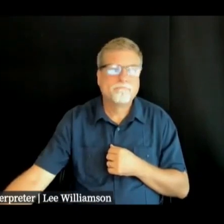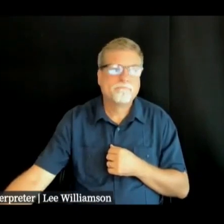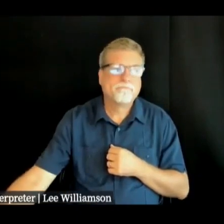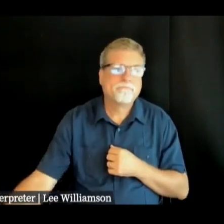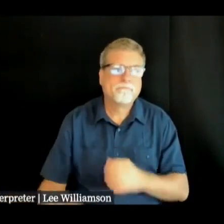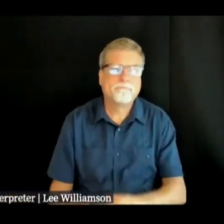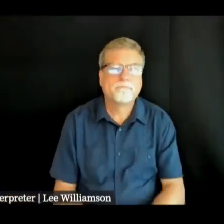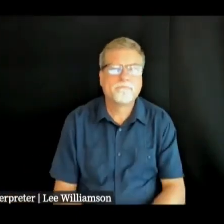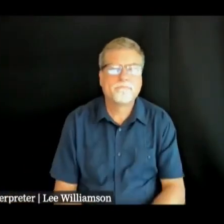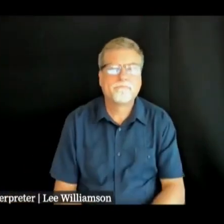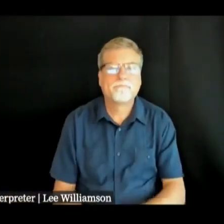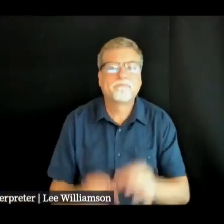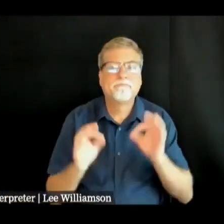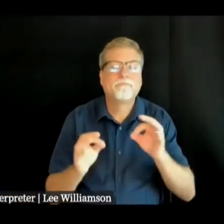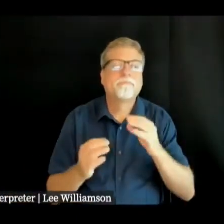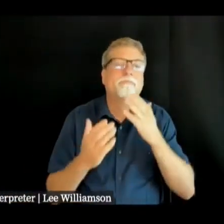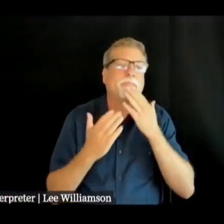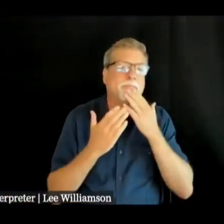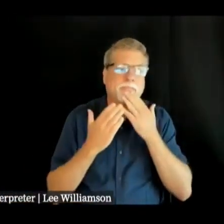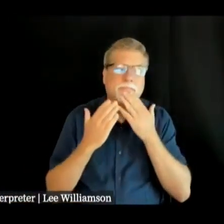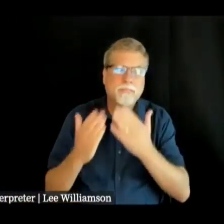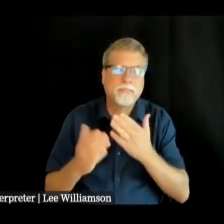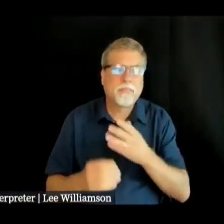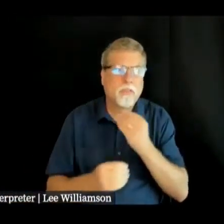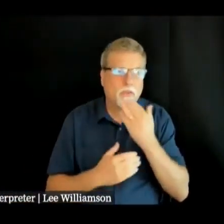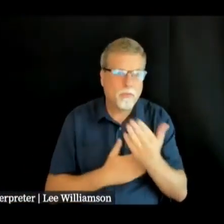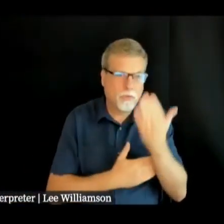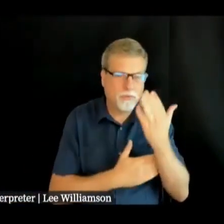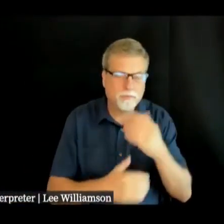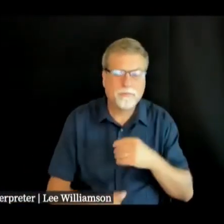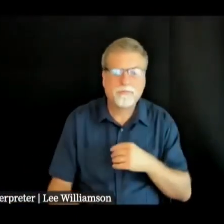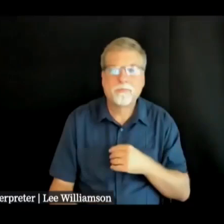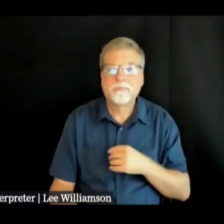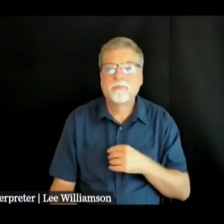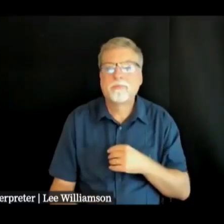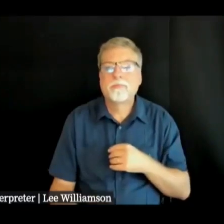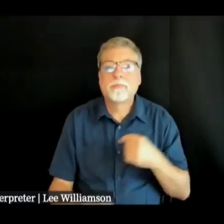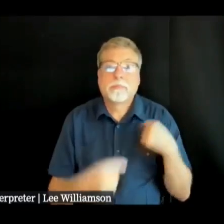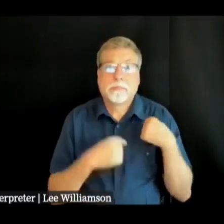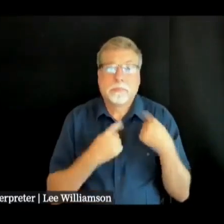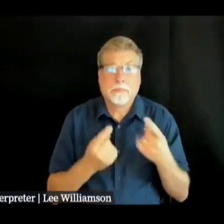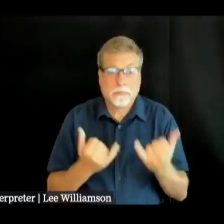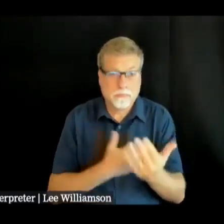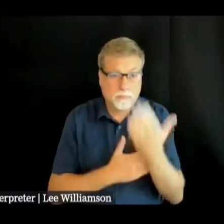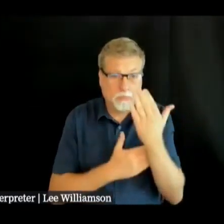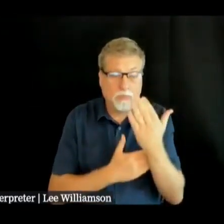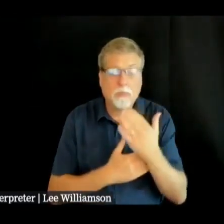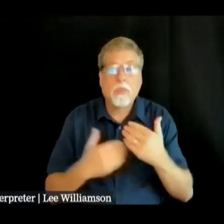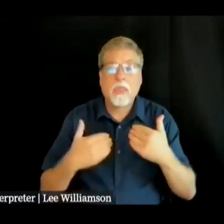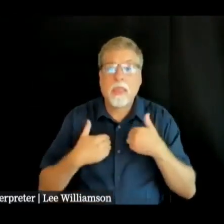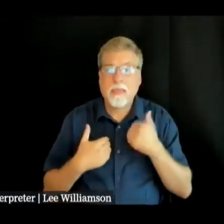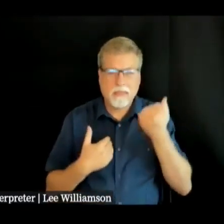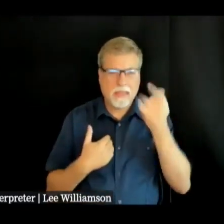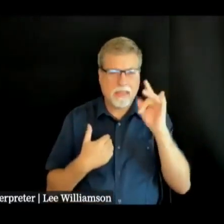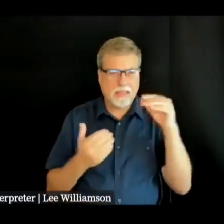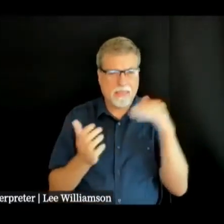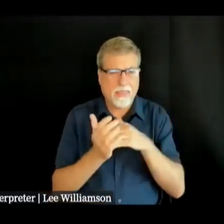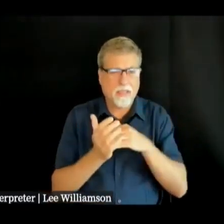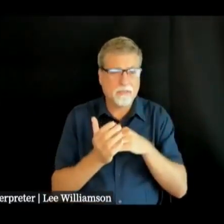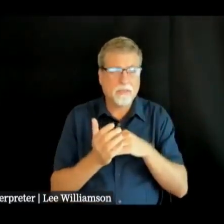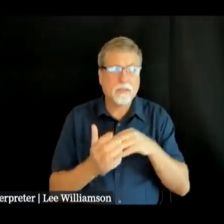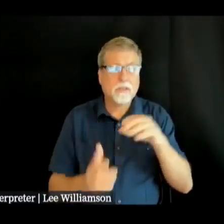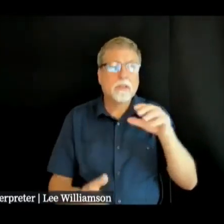thanks thanks julian good morning as of this morning there are 18 000 duke power